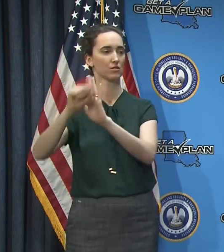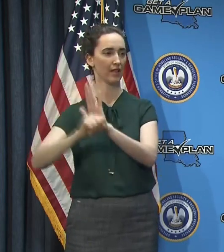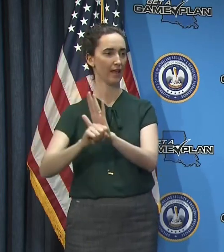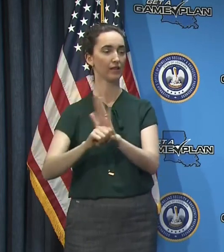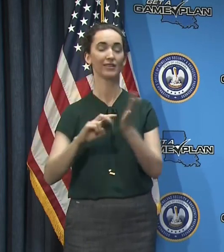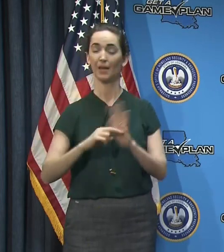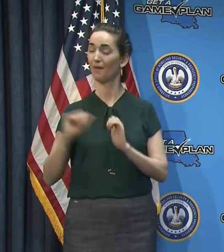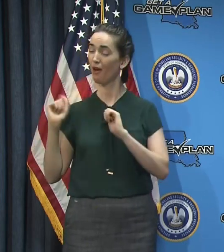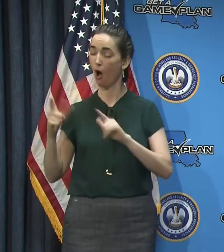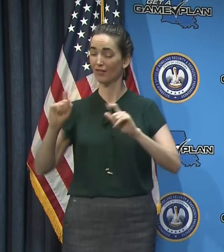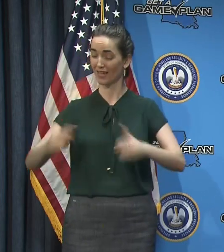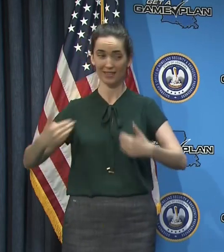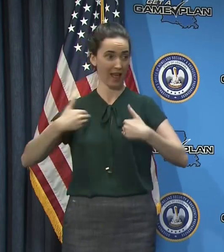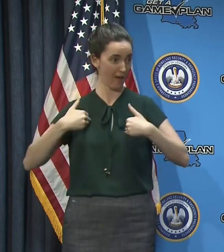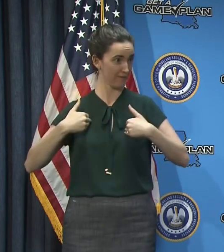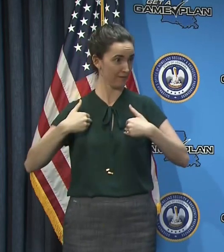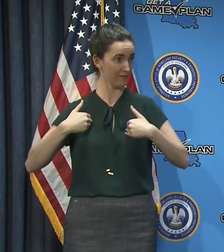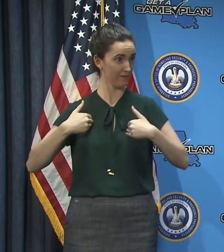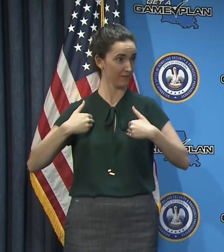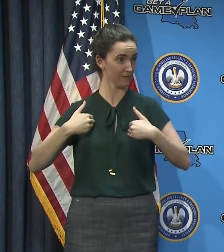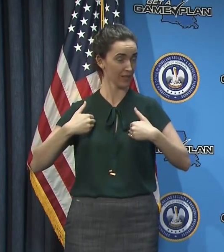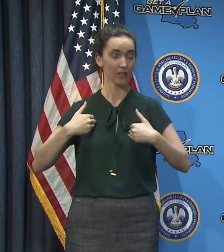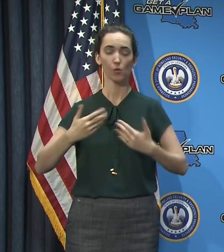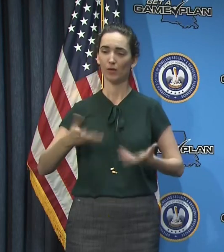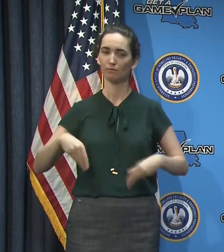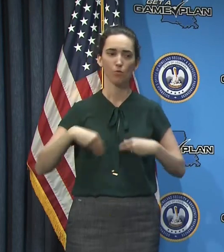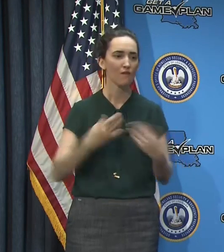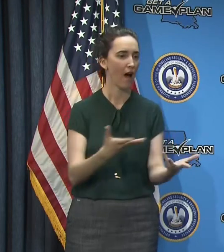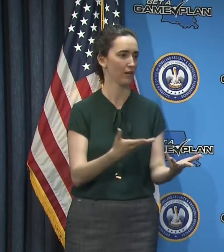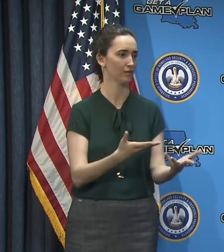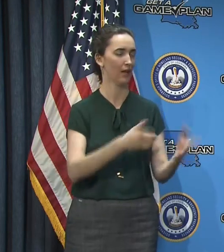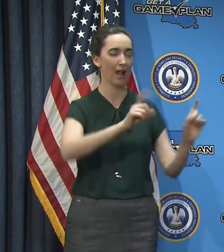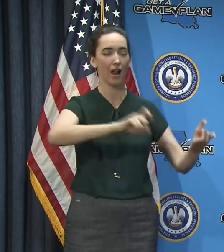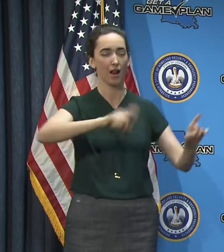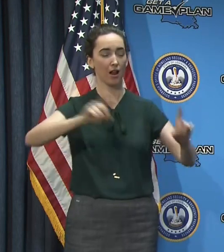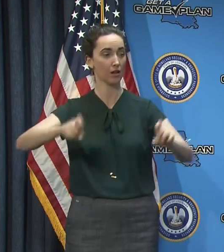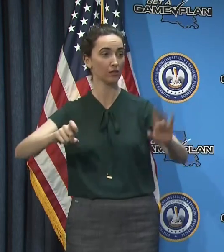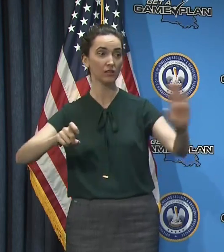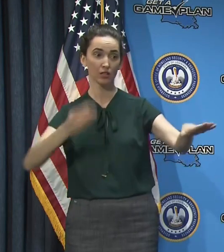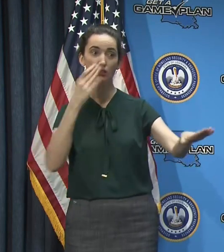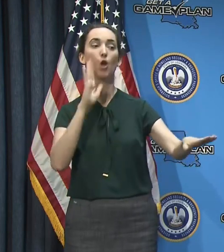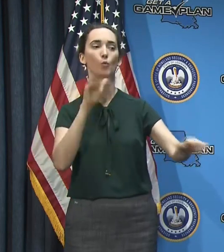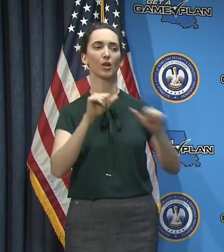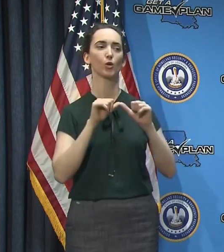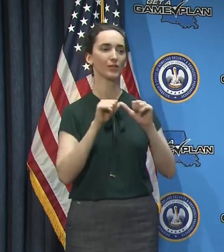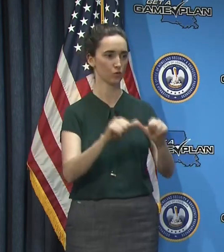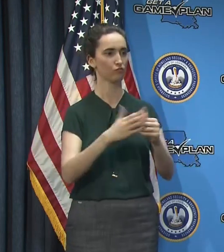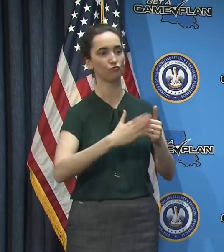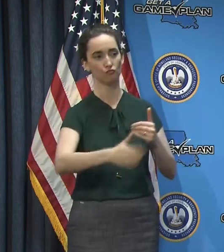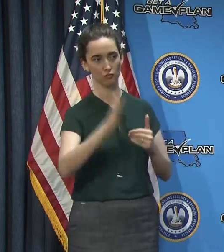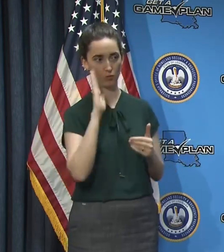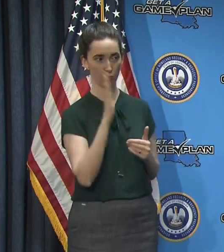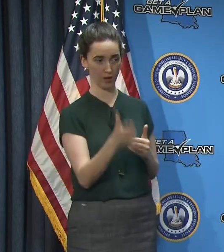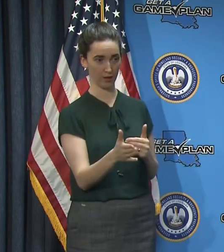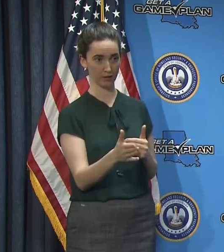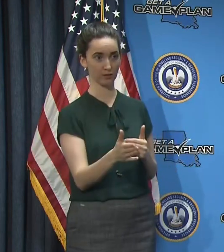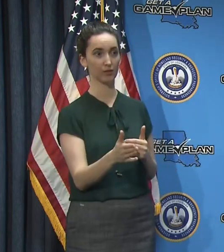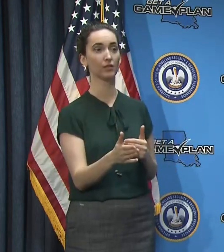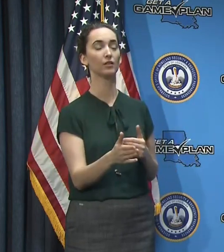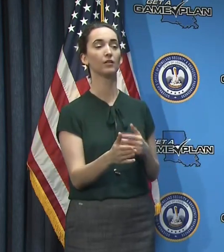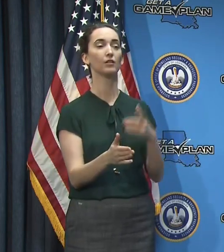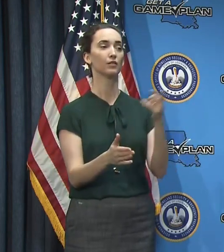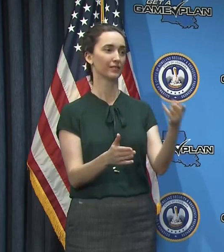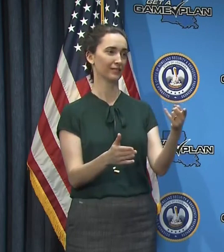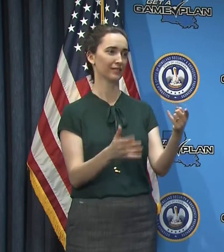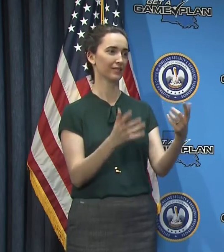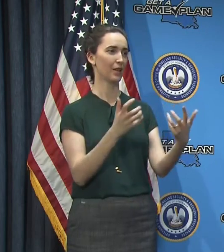uh, that, that, that, uh, was possible in the state of Louisiana. And we're going to continue to do that as we go forward. And it relates to the types